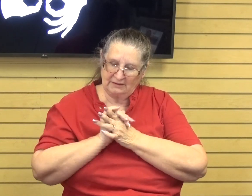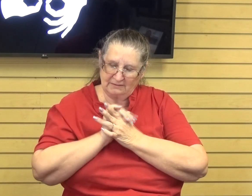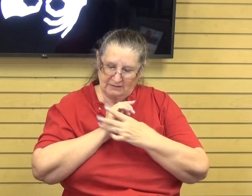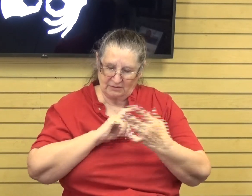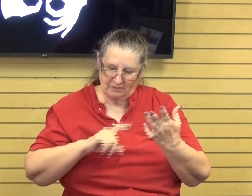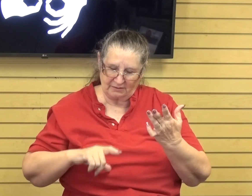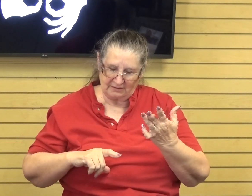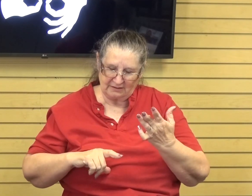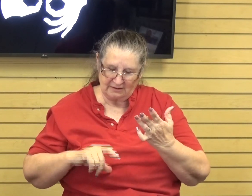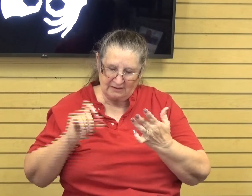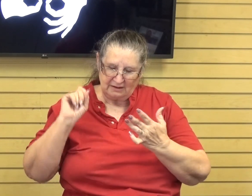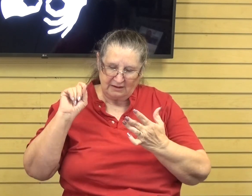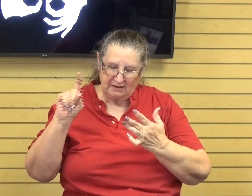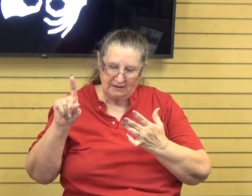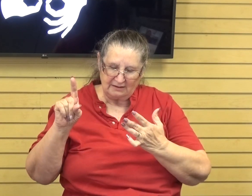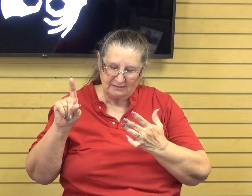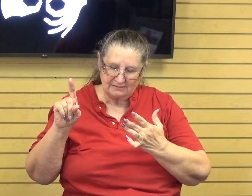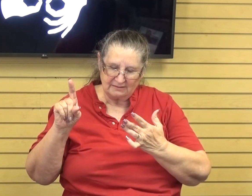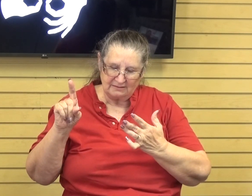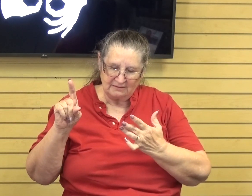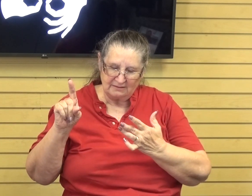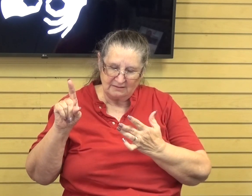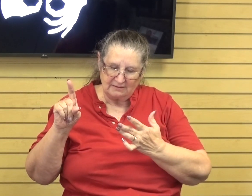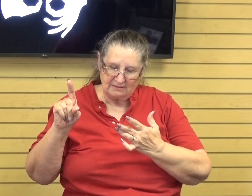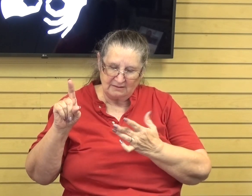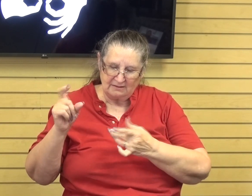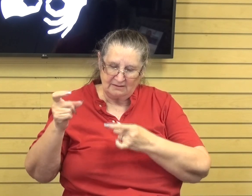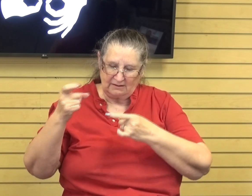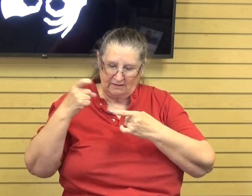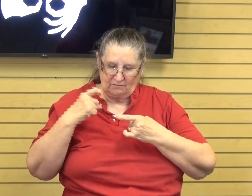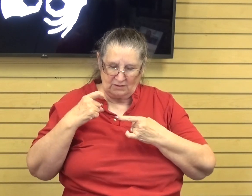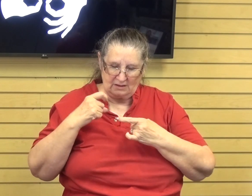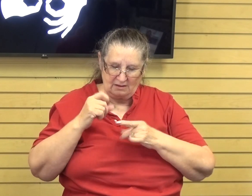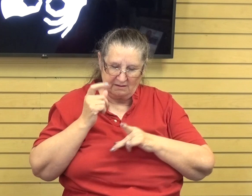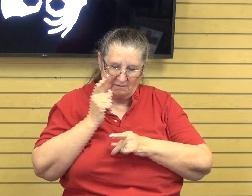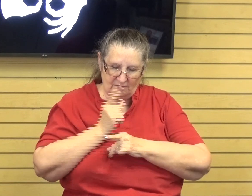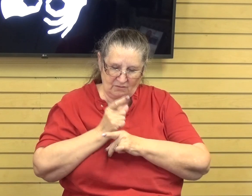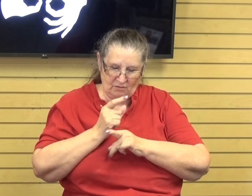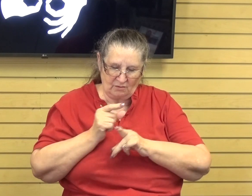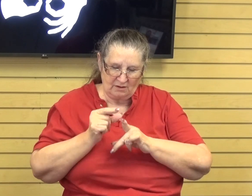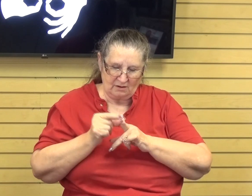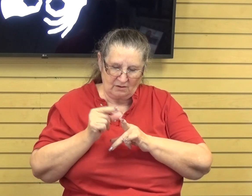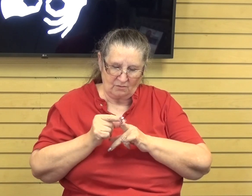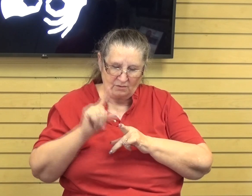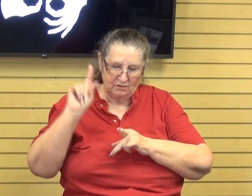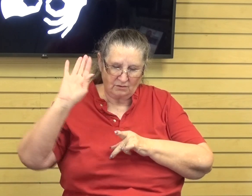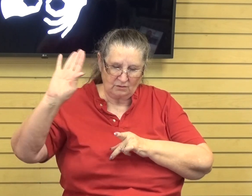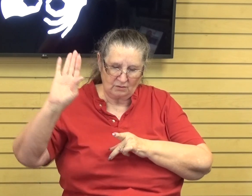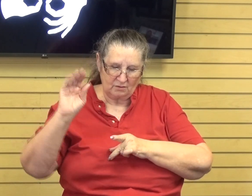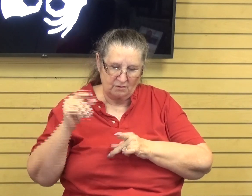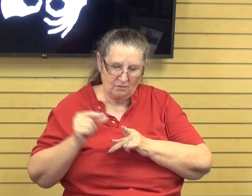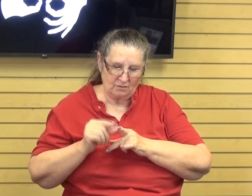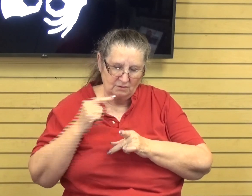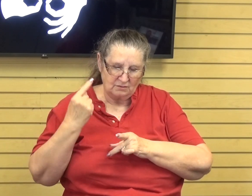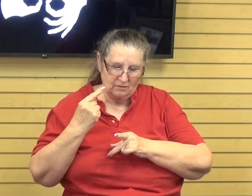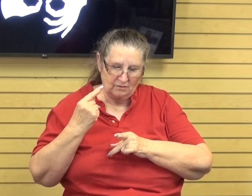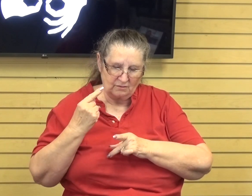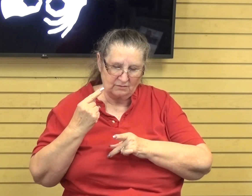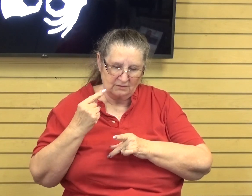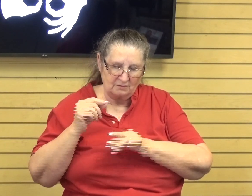I ask that you give me the right words to speak and your words only, Lord. We love you so much and we praise you. In